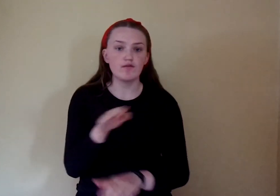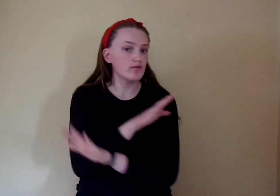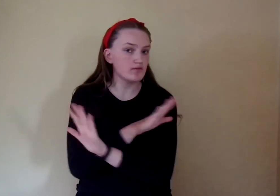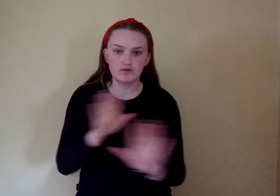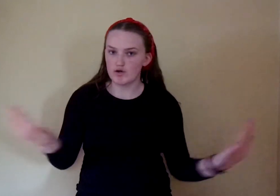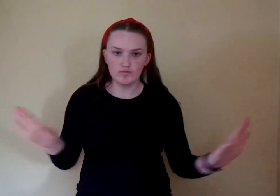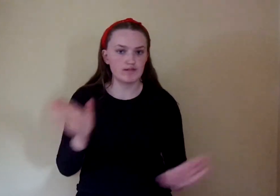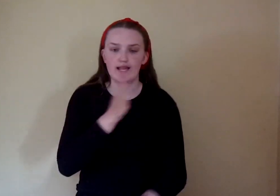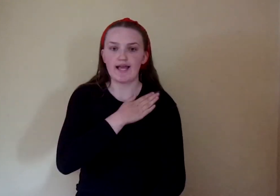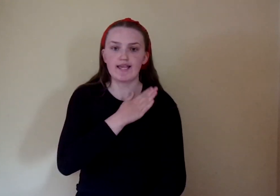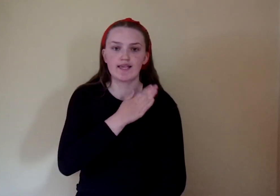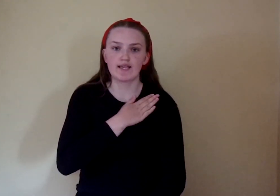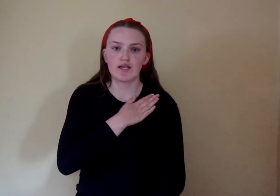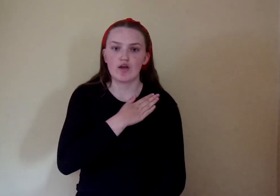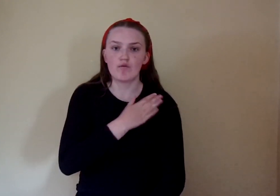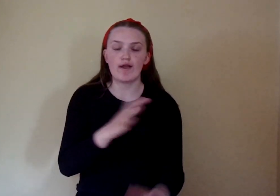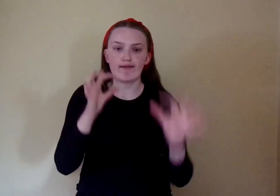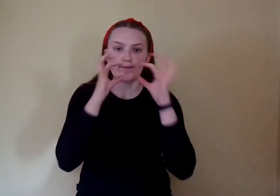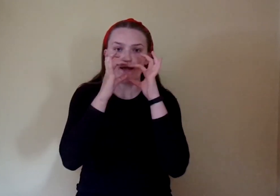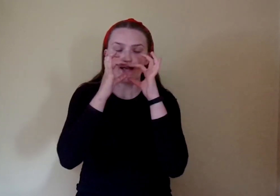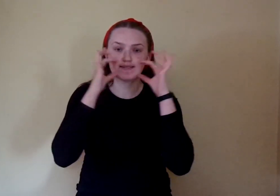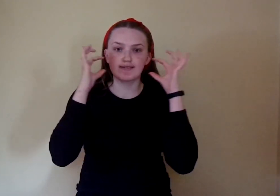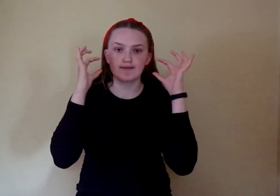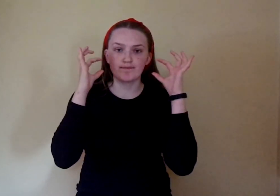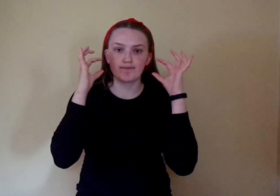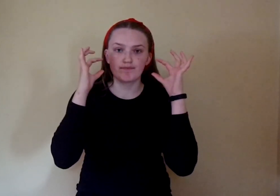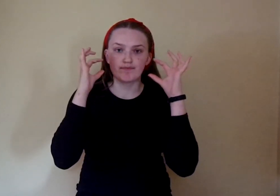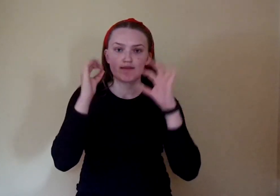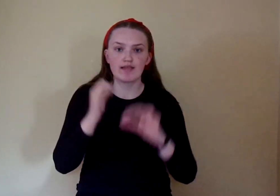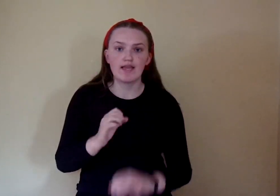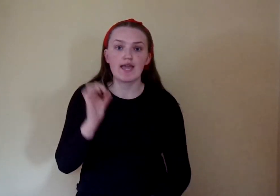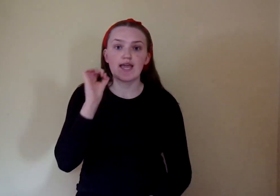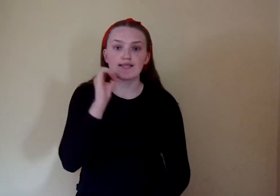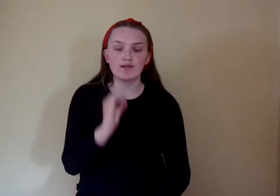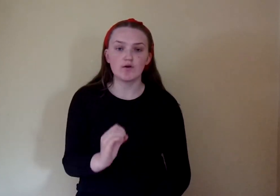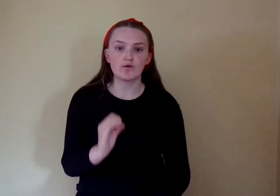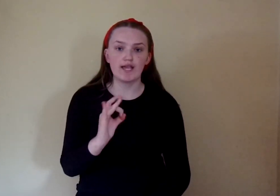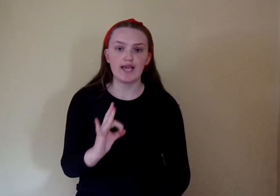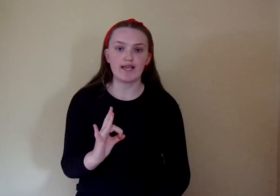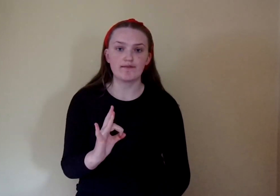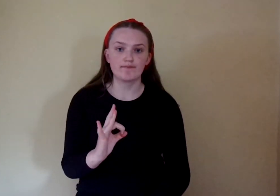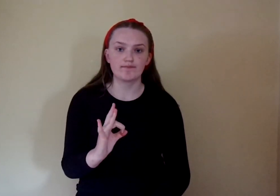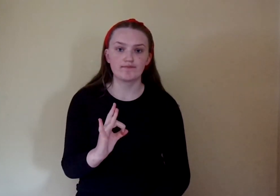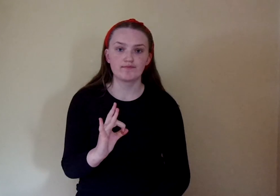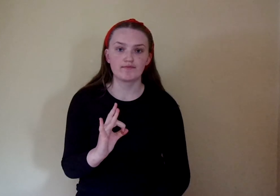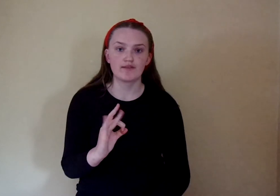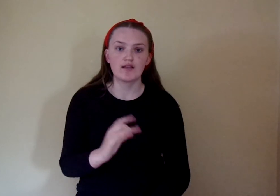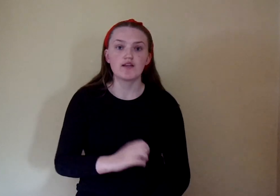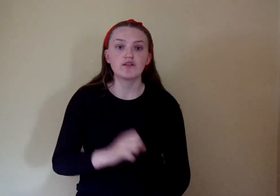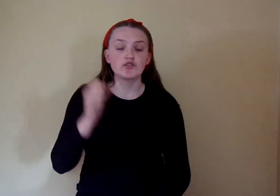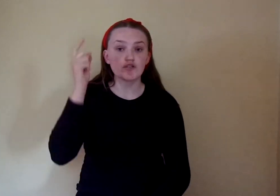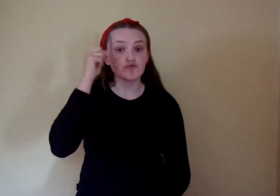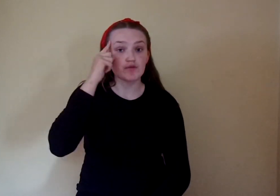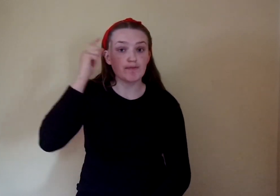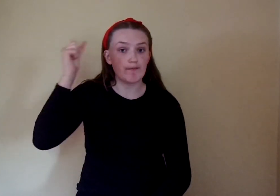don't like wearing a mask. If it's okay. Just remember